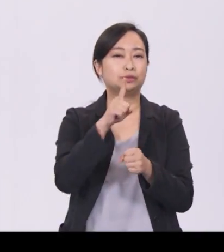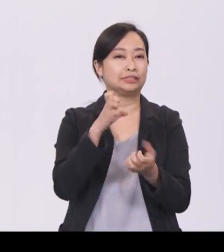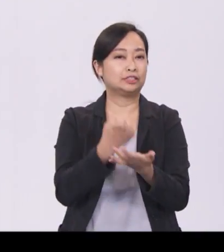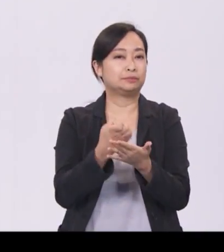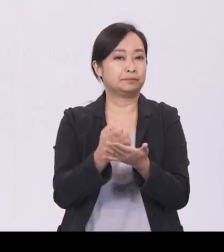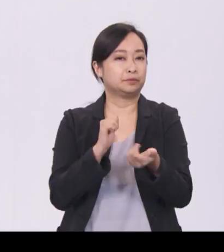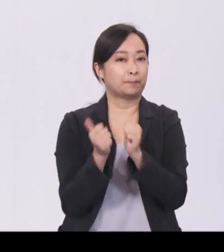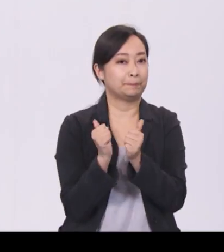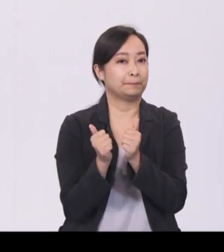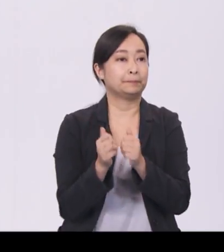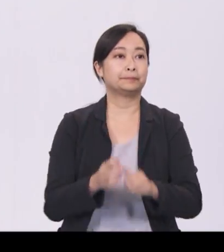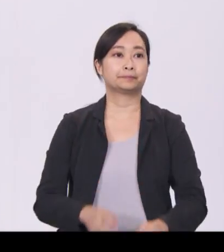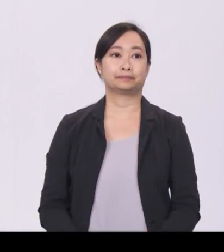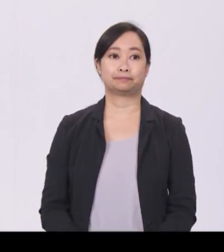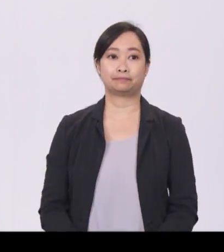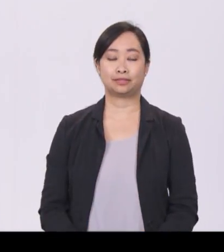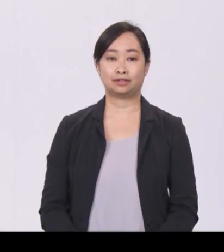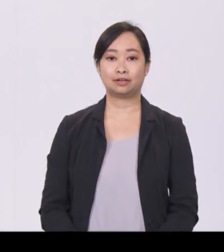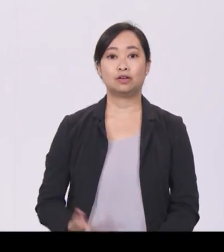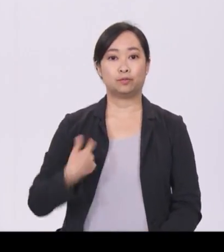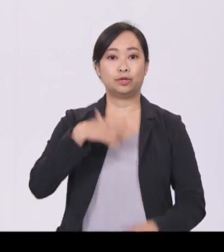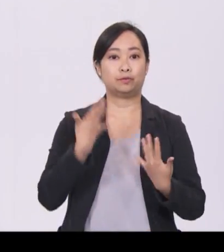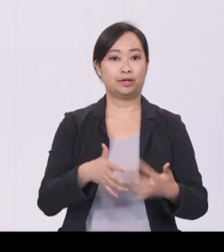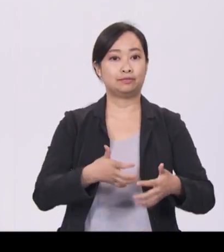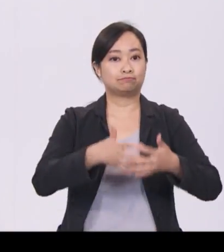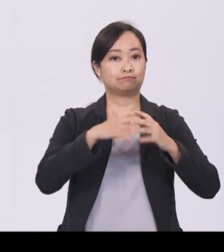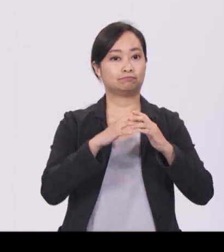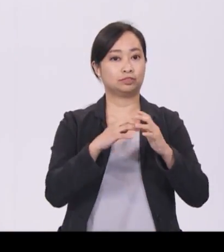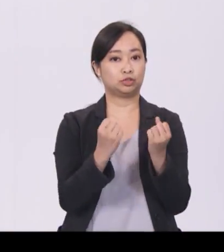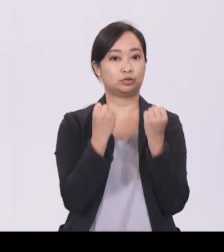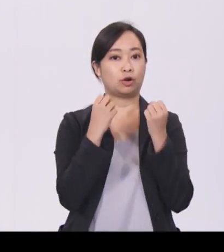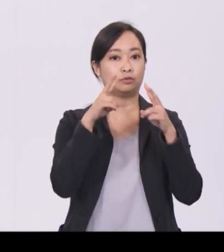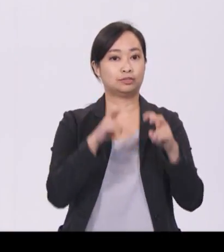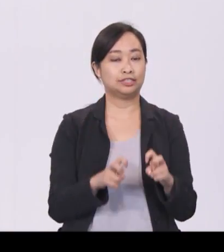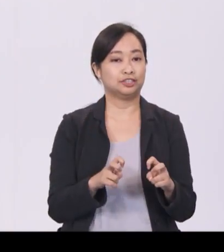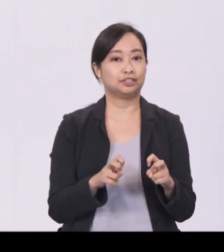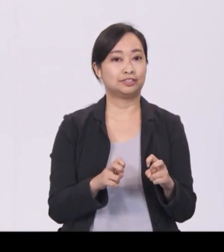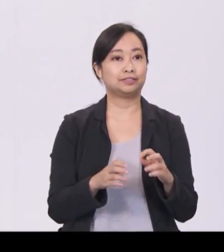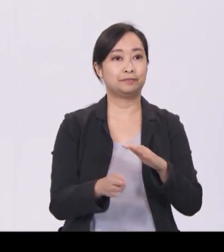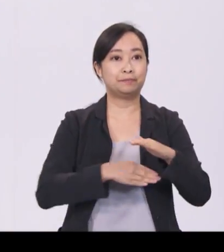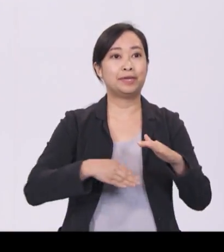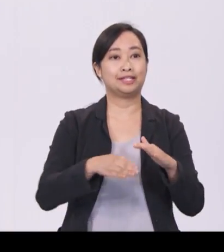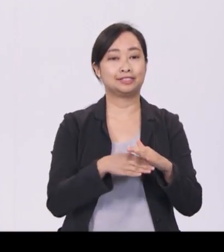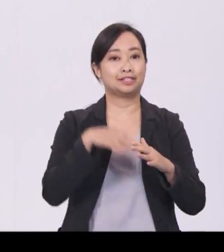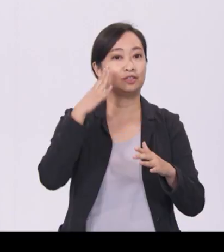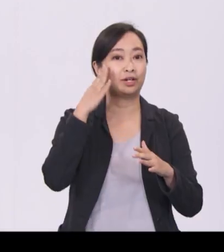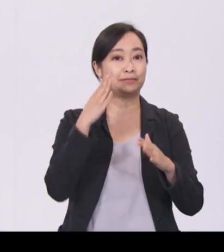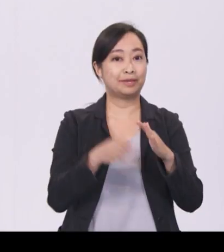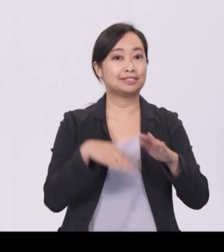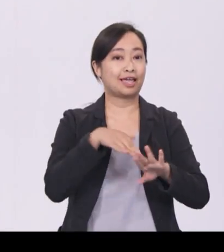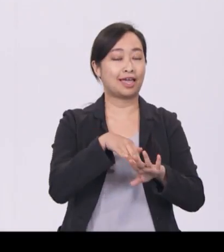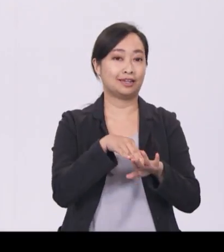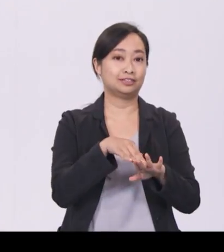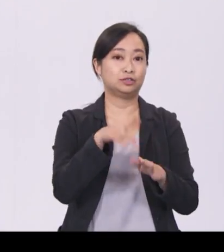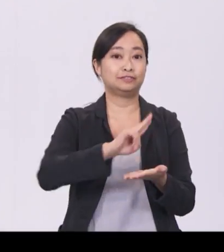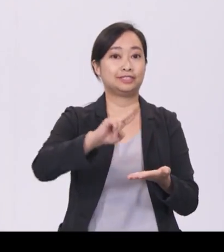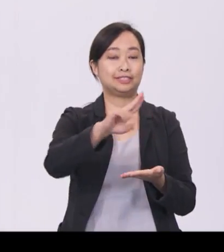We have built a strong research and knowledge base in our universities and A-Star institutes, which provides a solid foundation